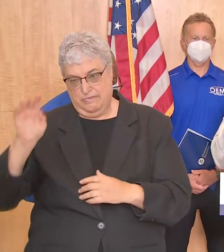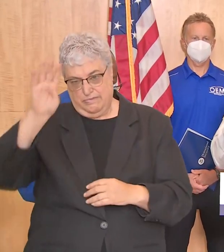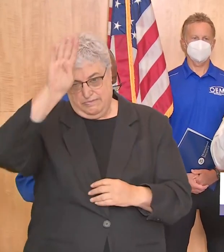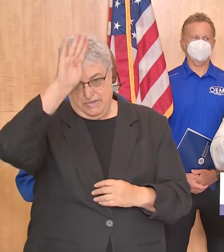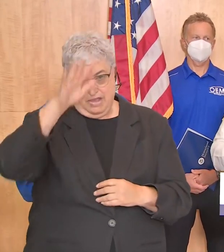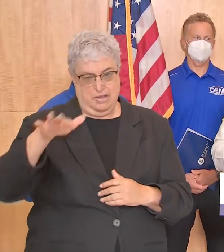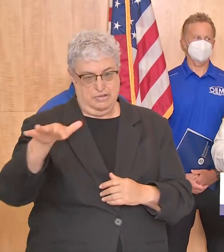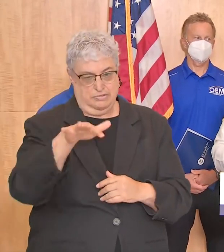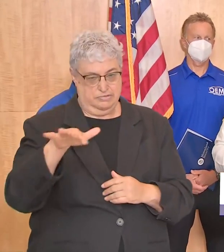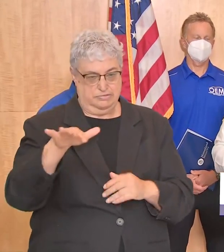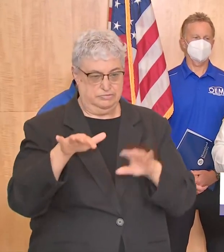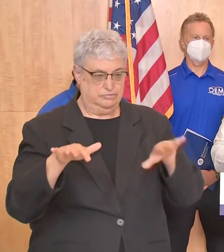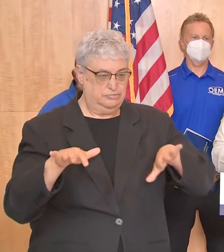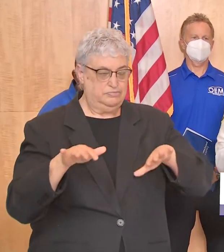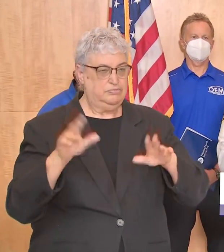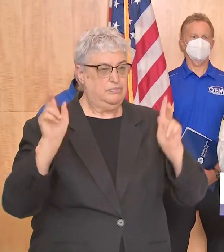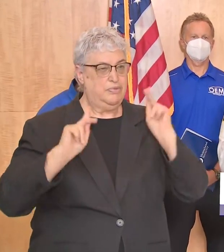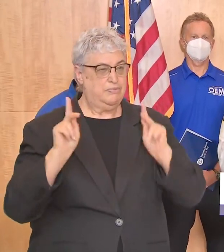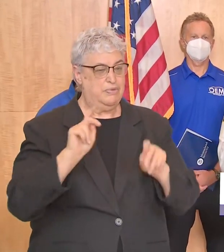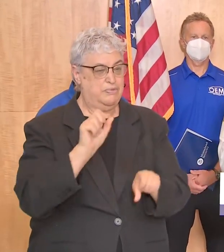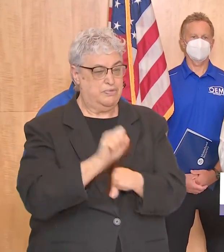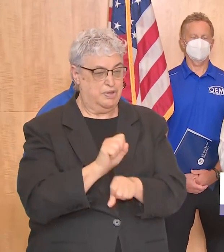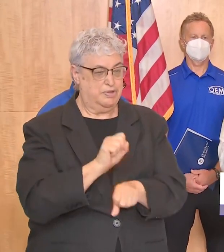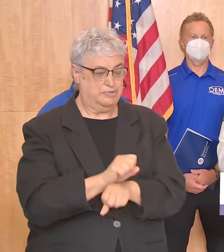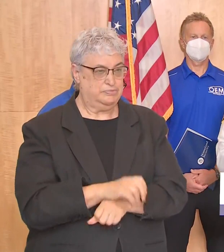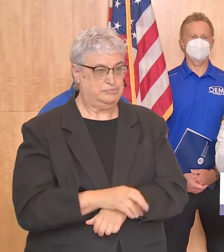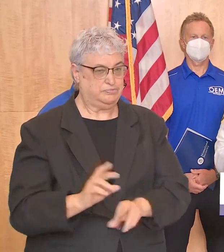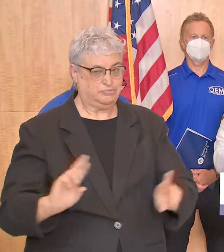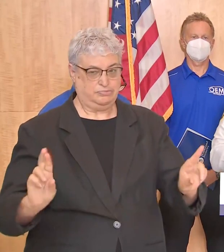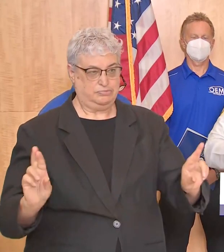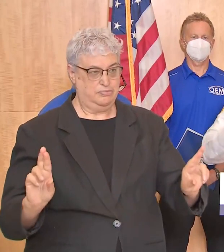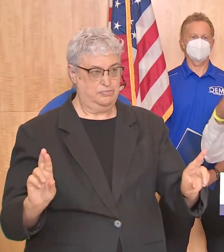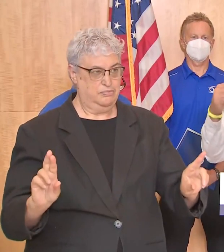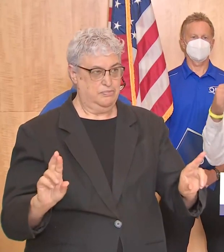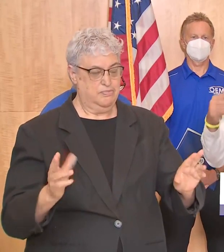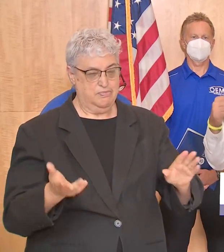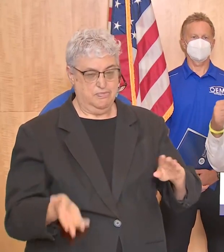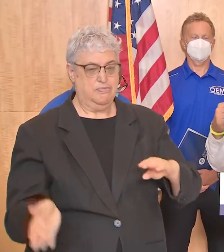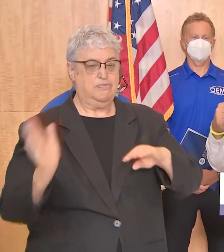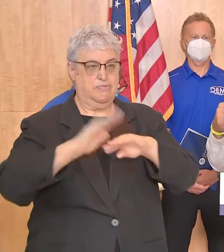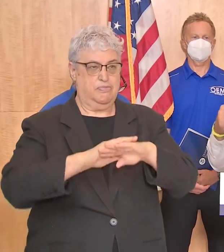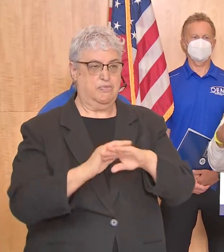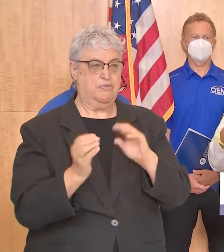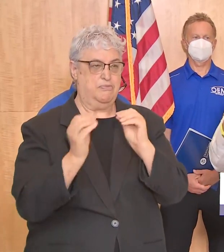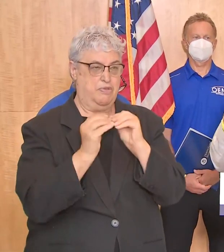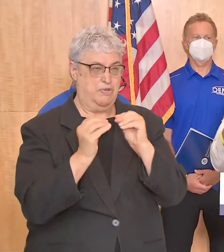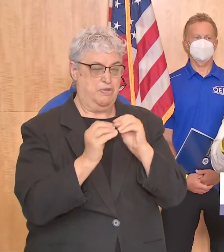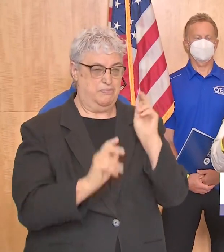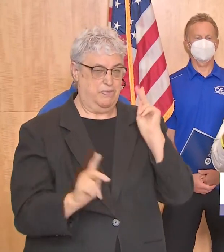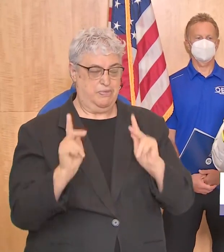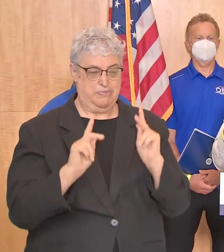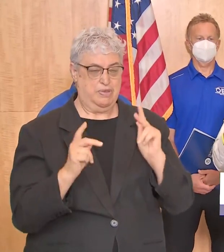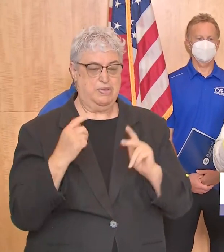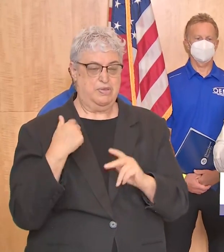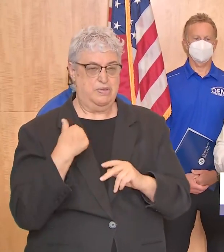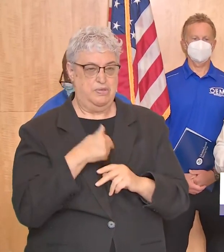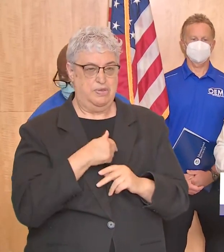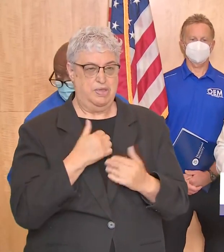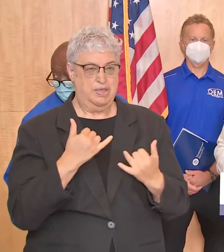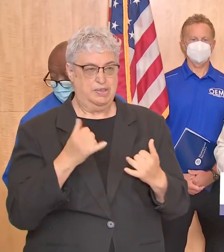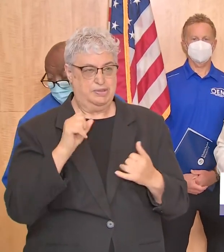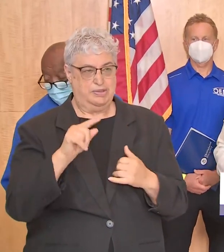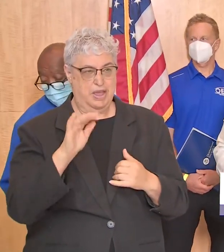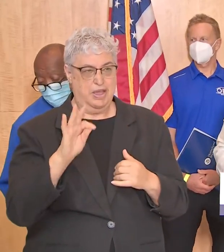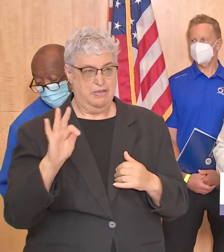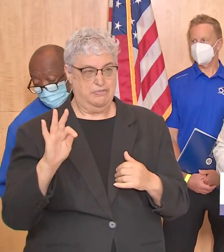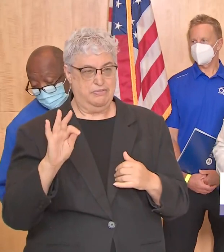and as far as personnel we are prepared to scale up as needed but we are staffing